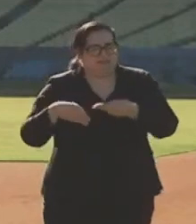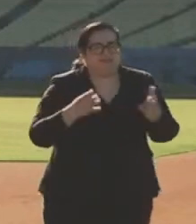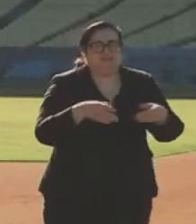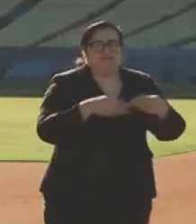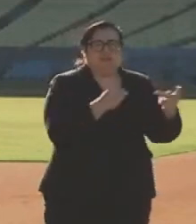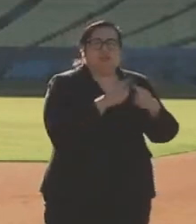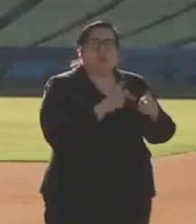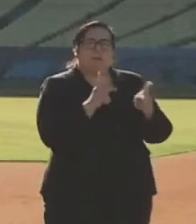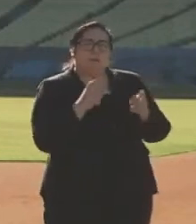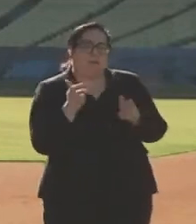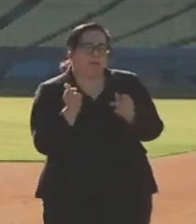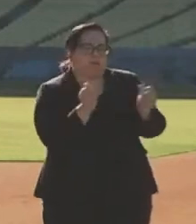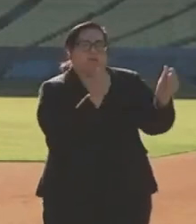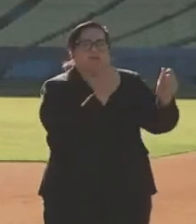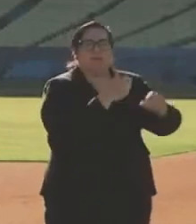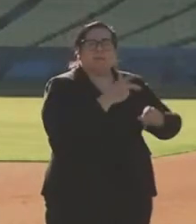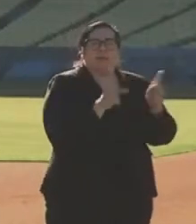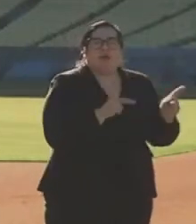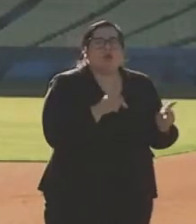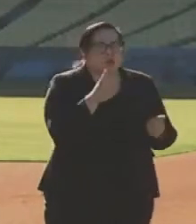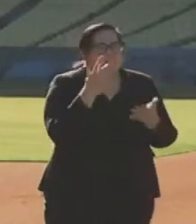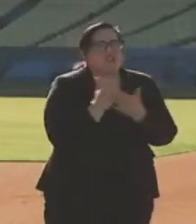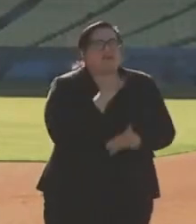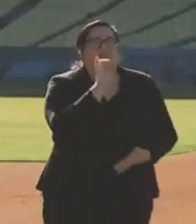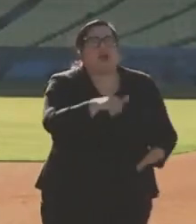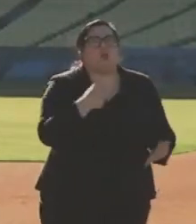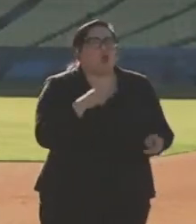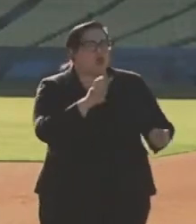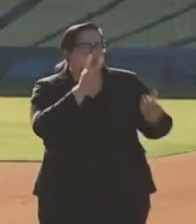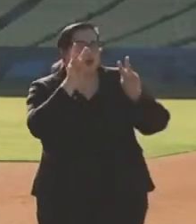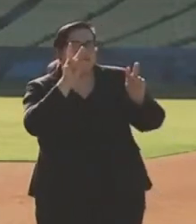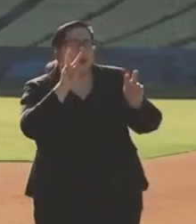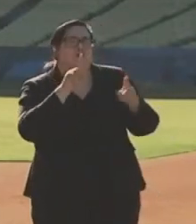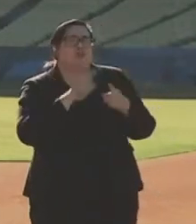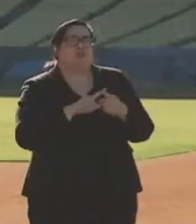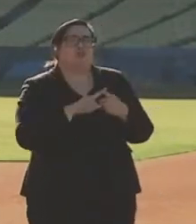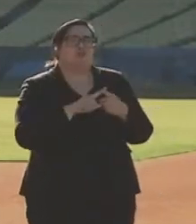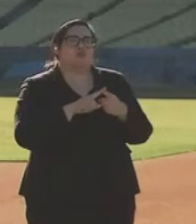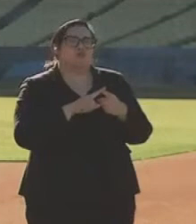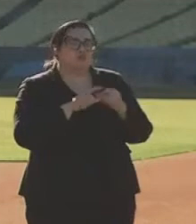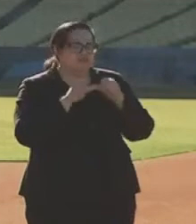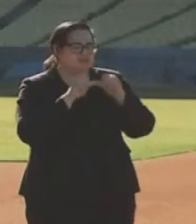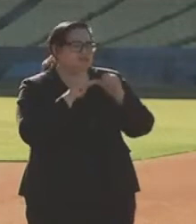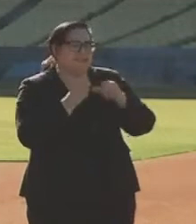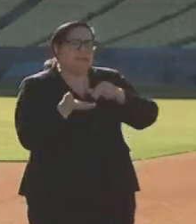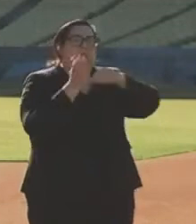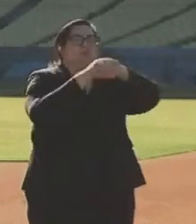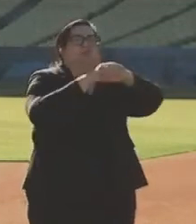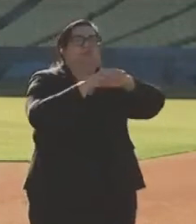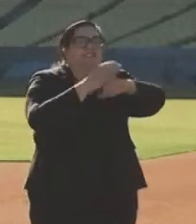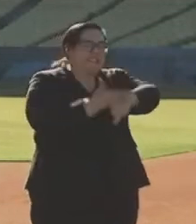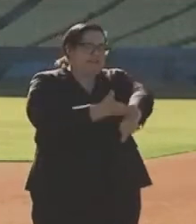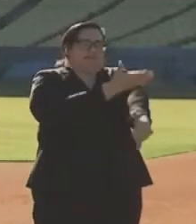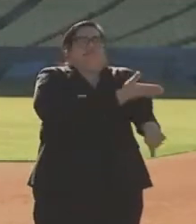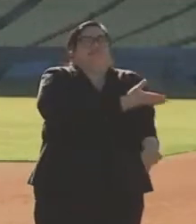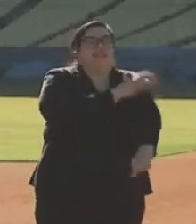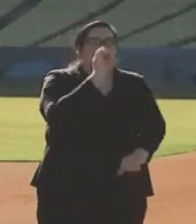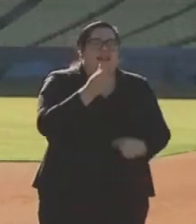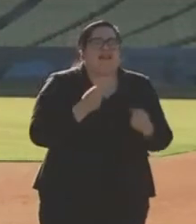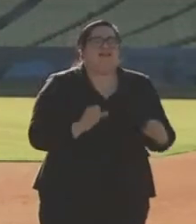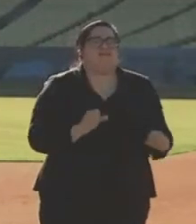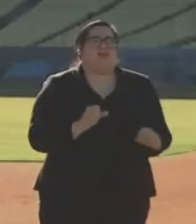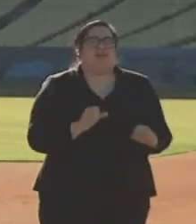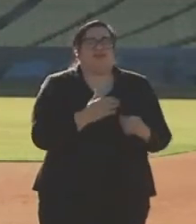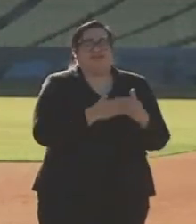people's arms. You deserve that. And we are looking forward to substantially improving and increasing that effort